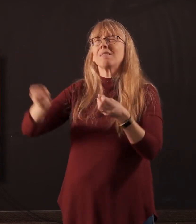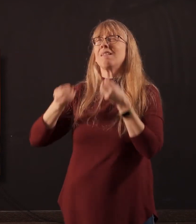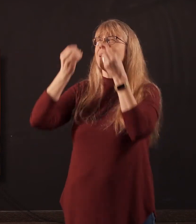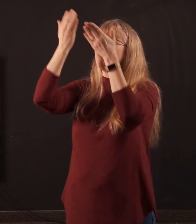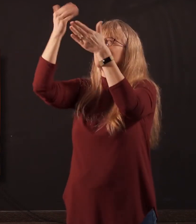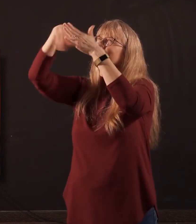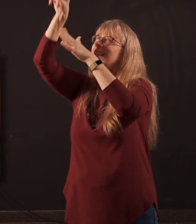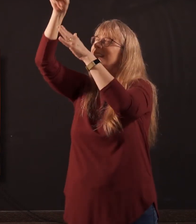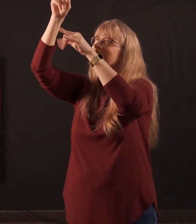Friends,